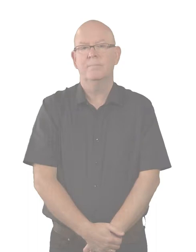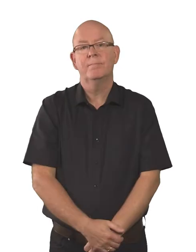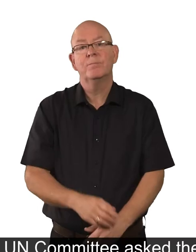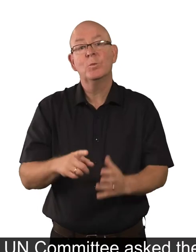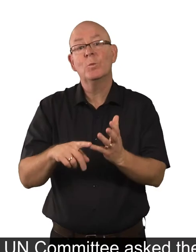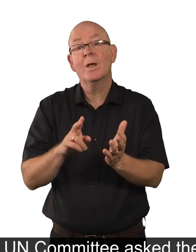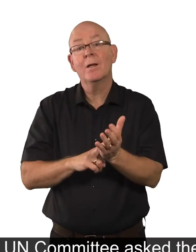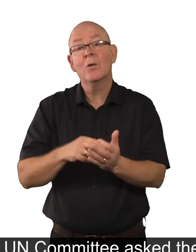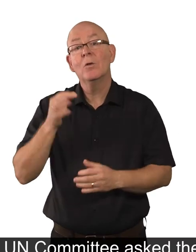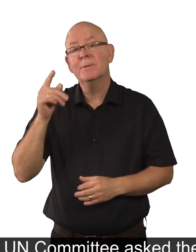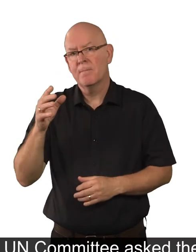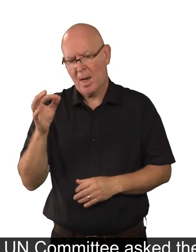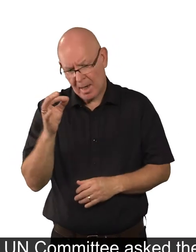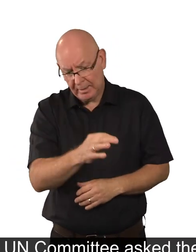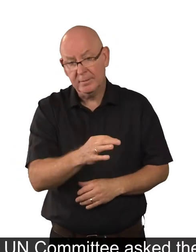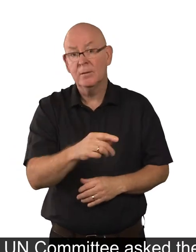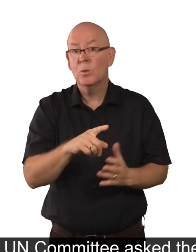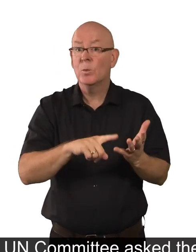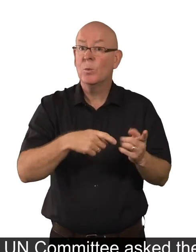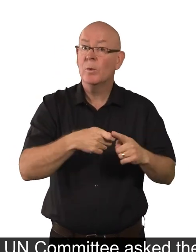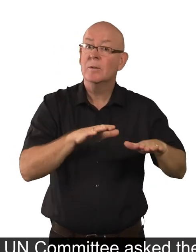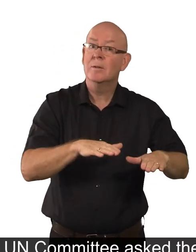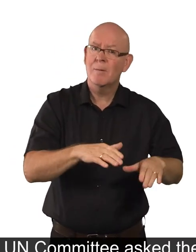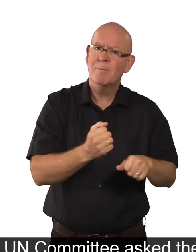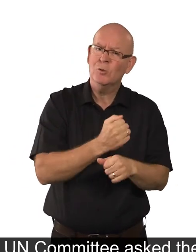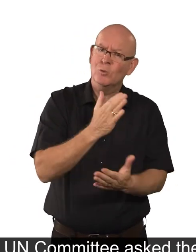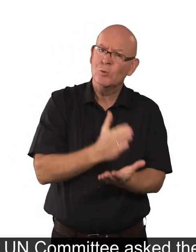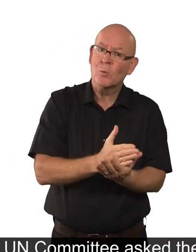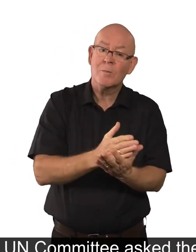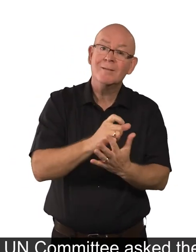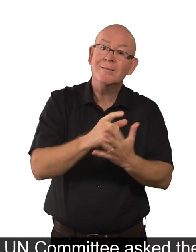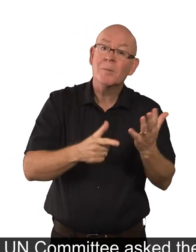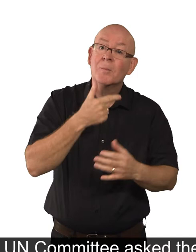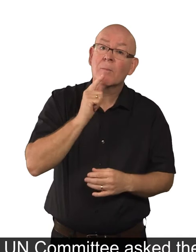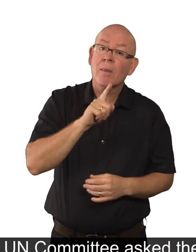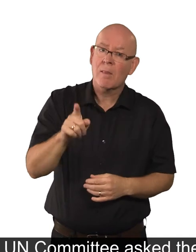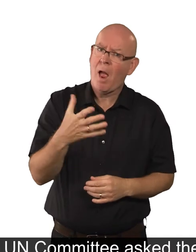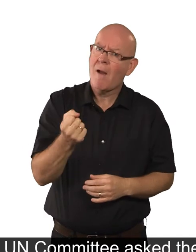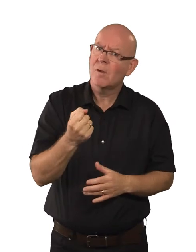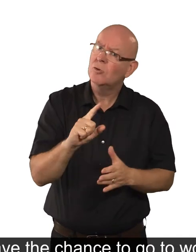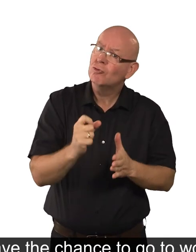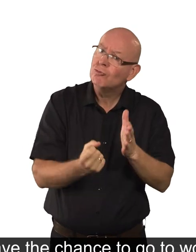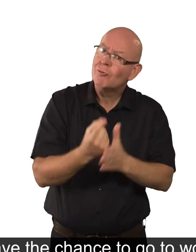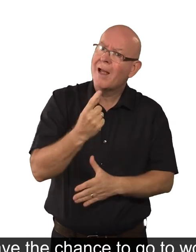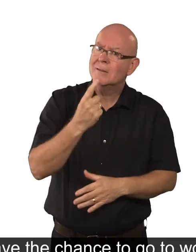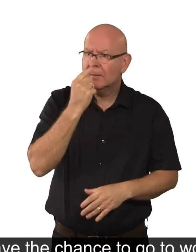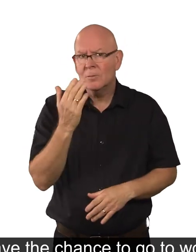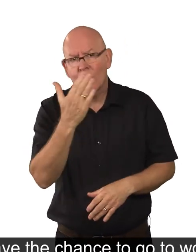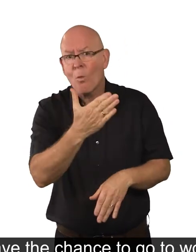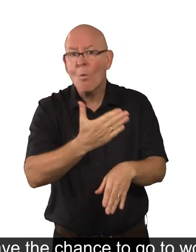The UN committee asked the UK to make sure that disabled people have the chance to go to work,